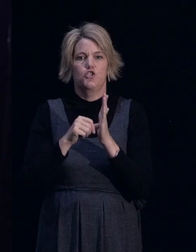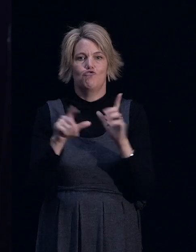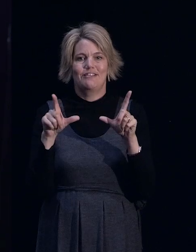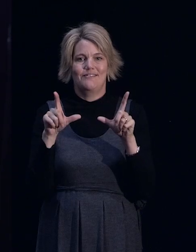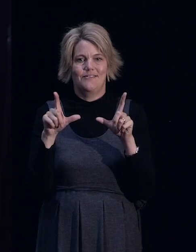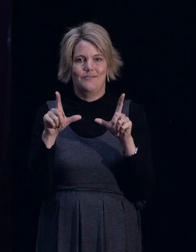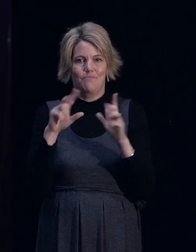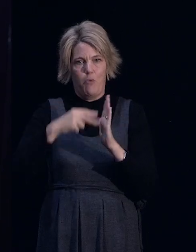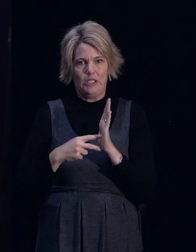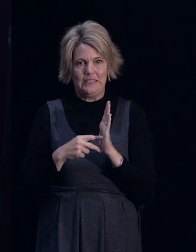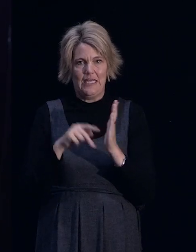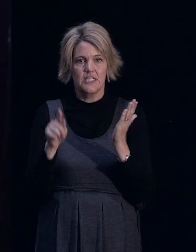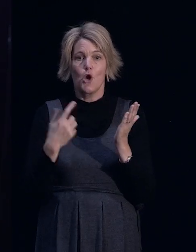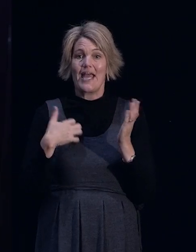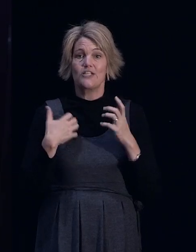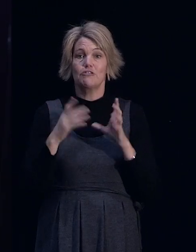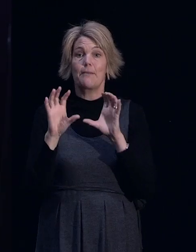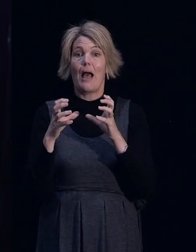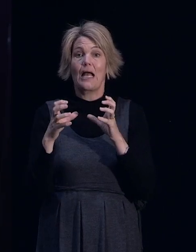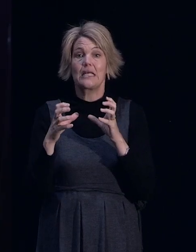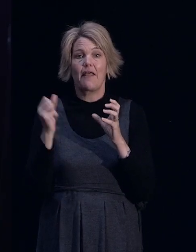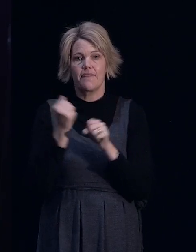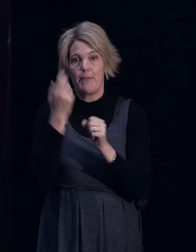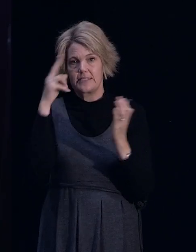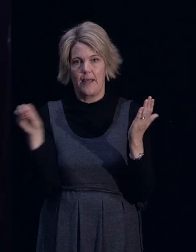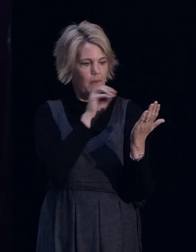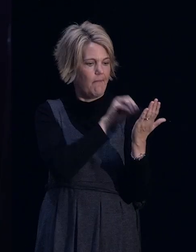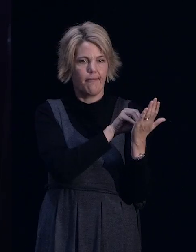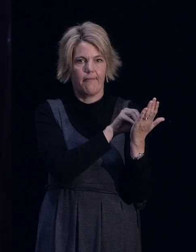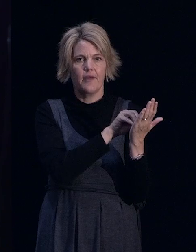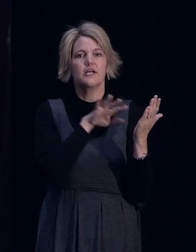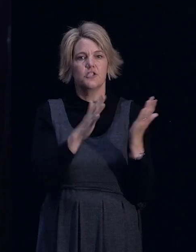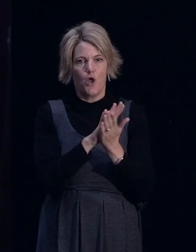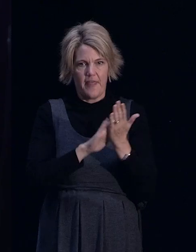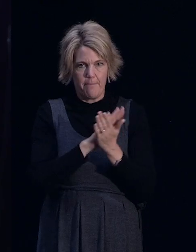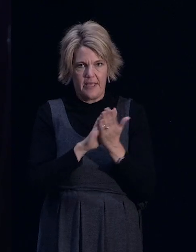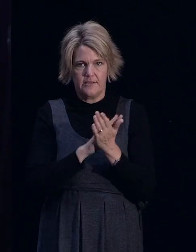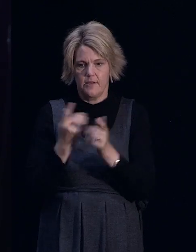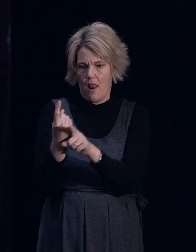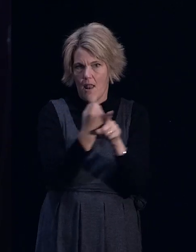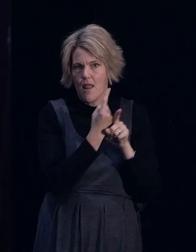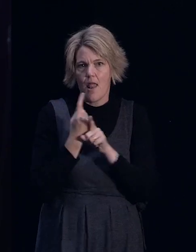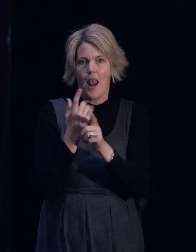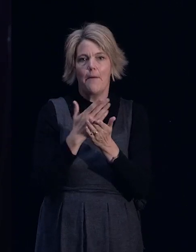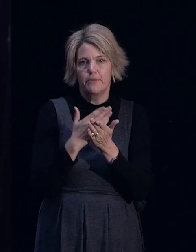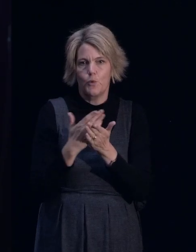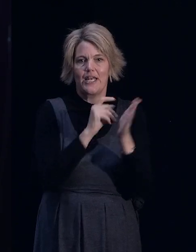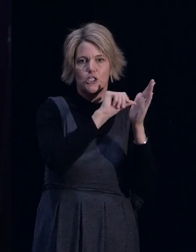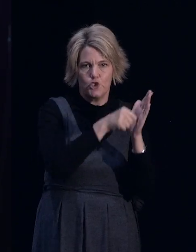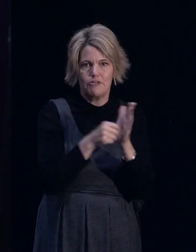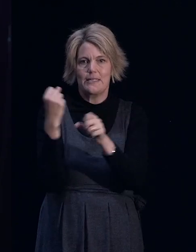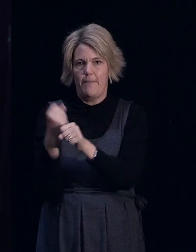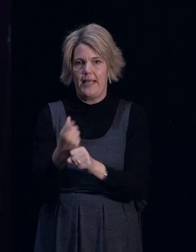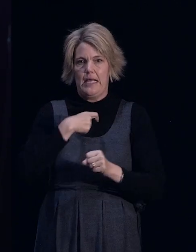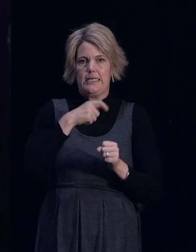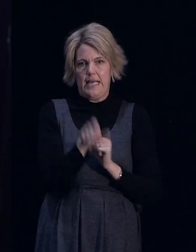interested party in the property, which means that conversations between the customer and the insurer and the bank will occur. And that means that